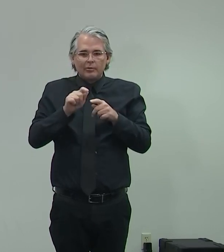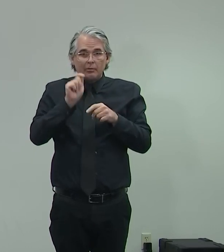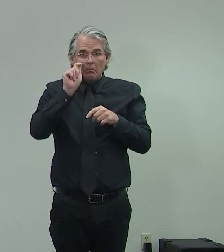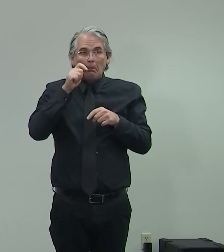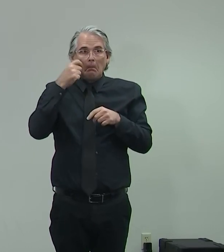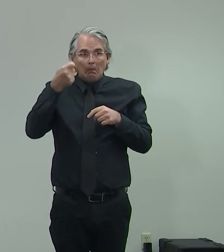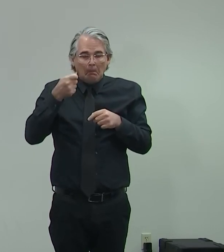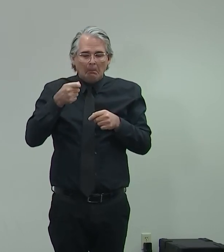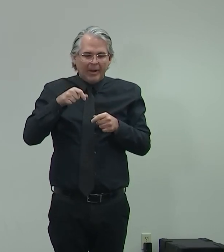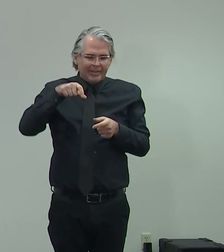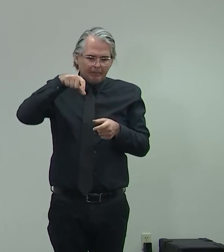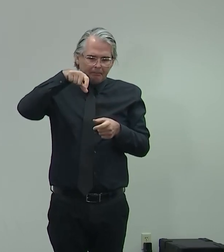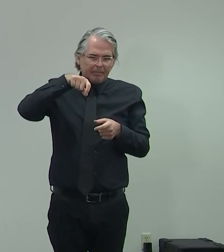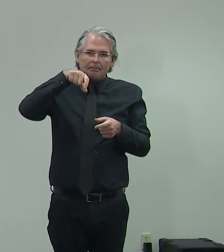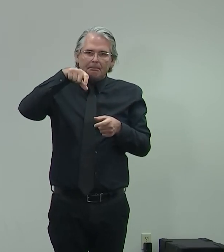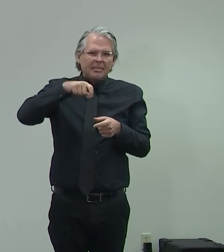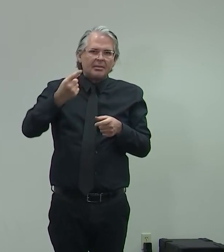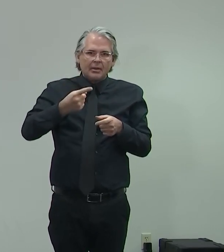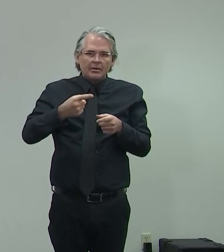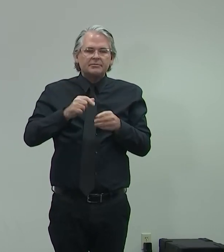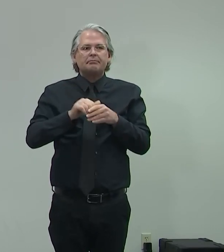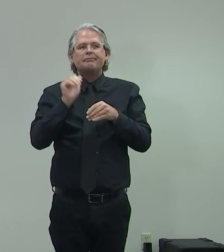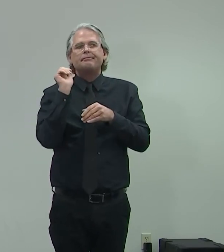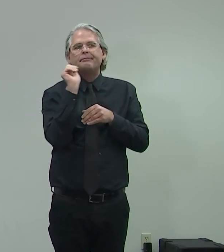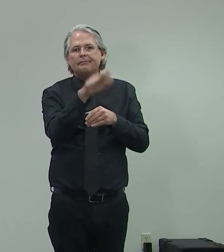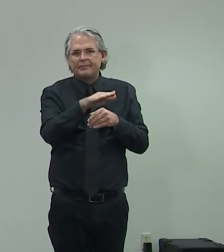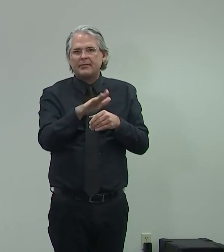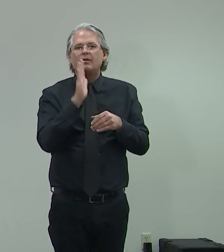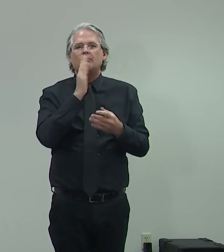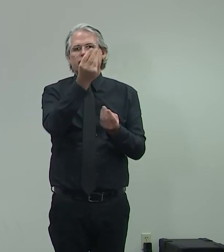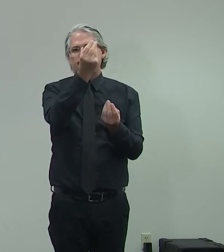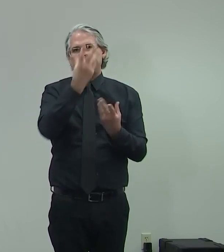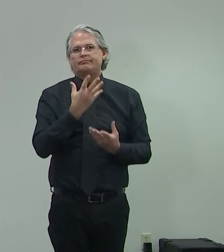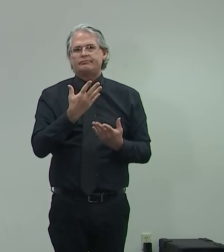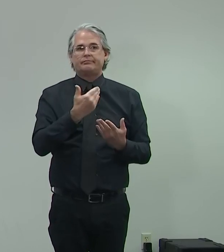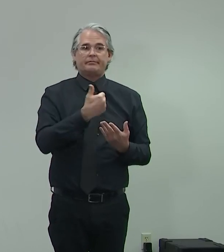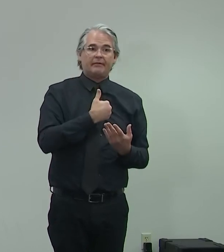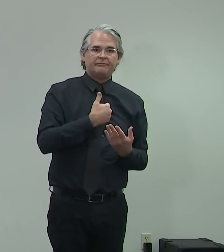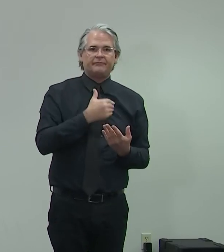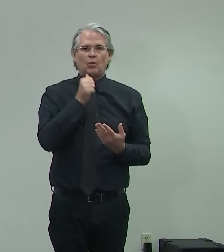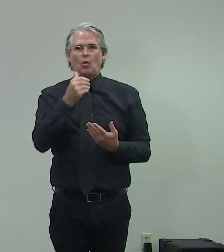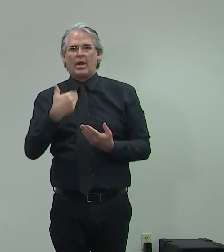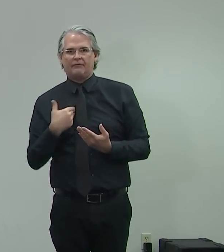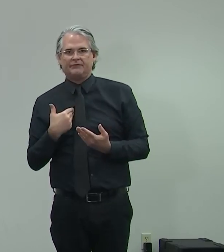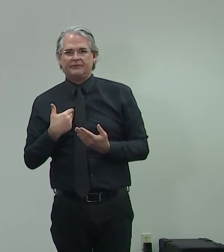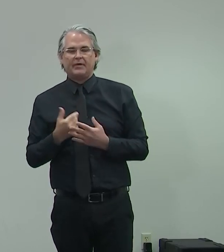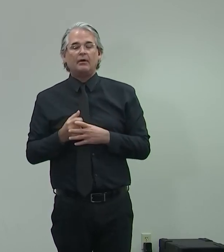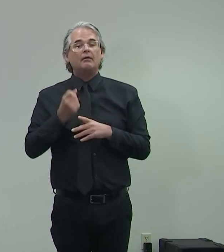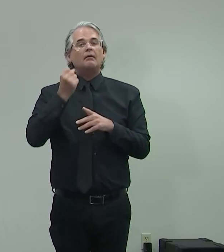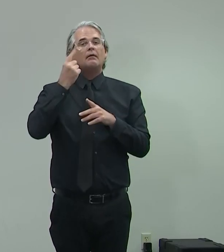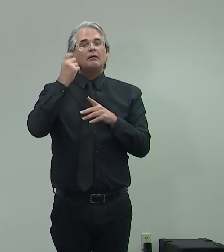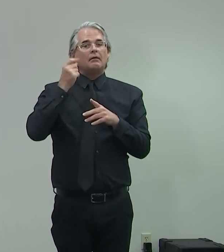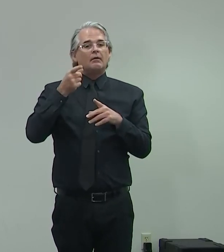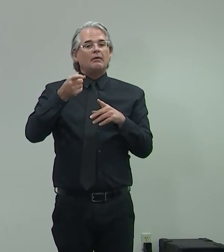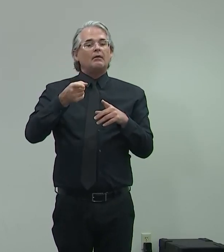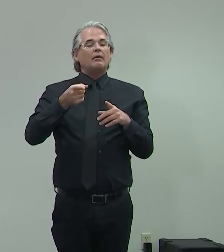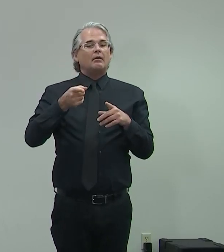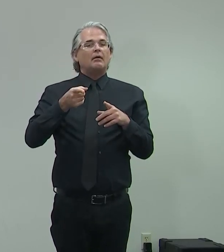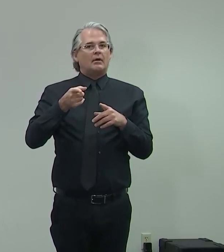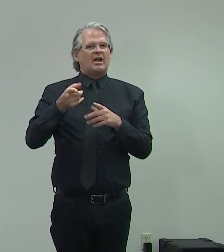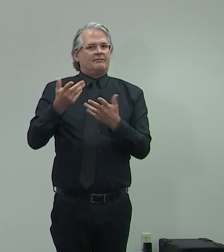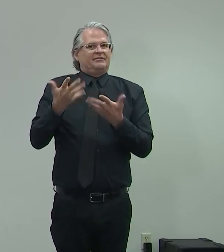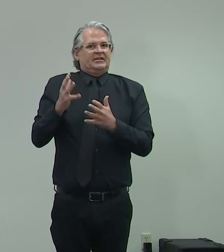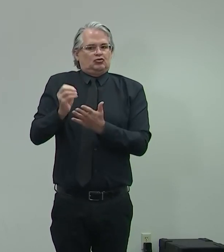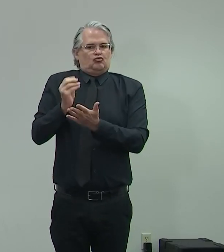get a result in 15 minutes. Right now, the FDA has preliminary approved it for symptomatic individuals. But they haven't got the approval on